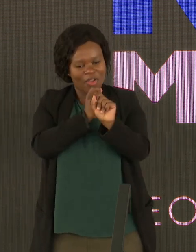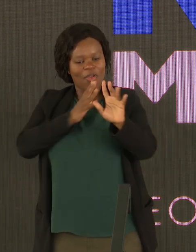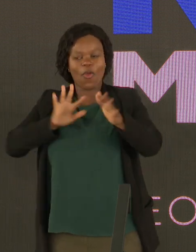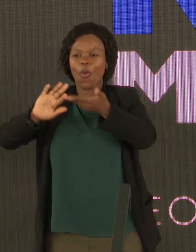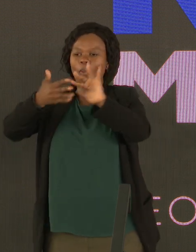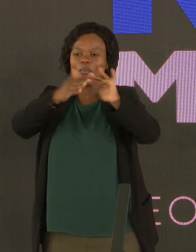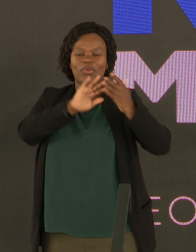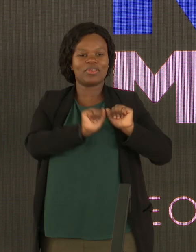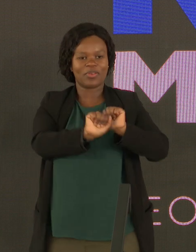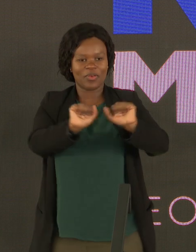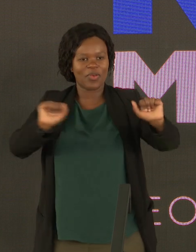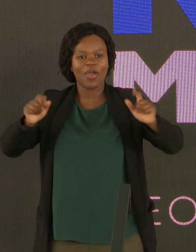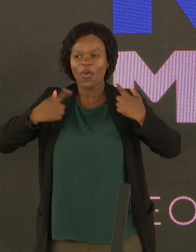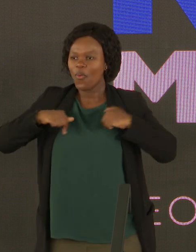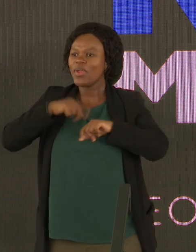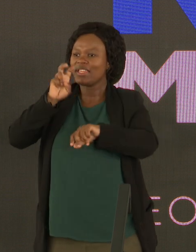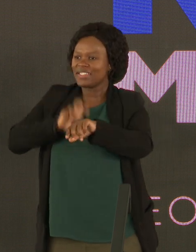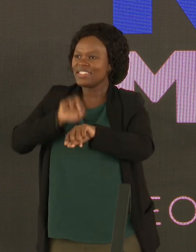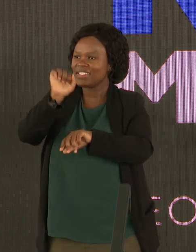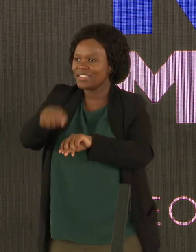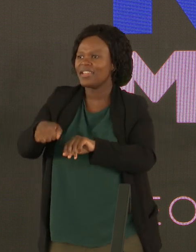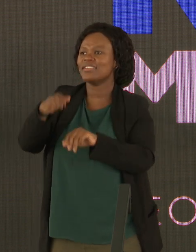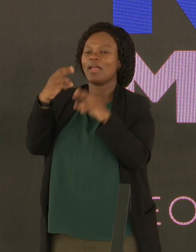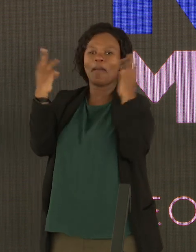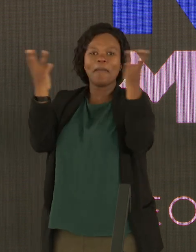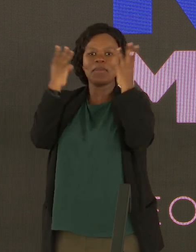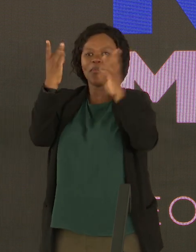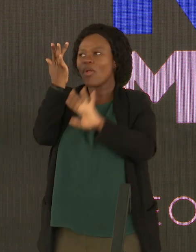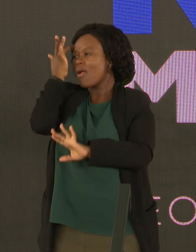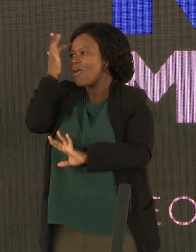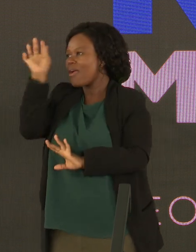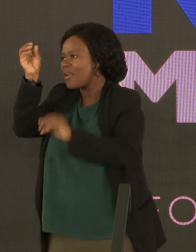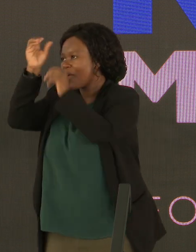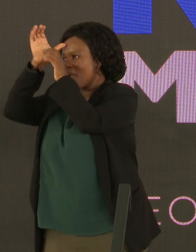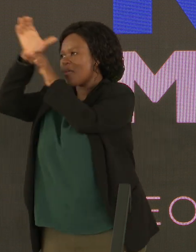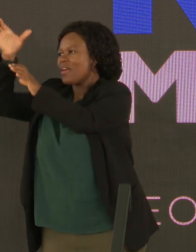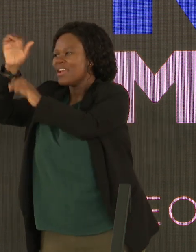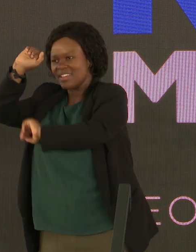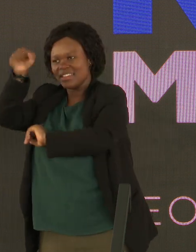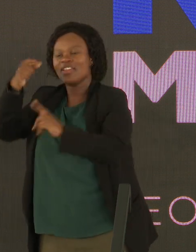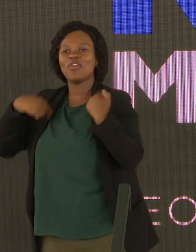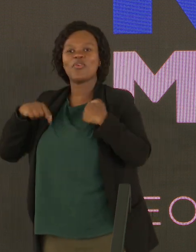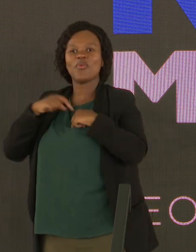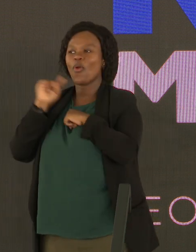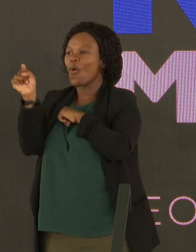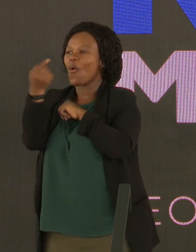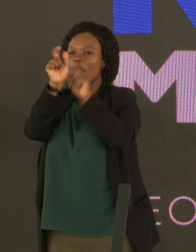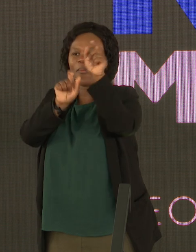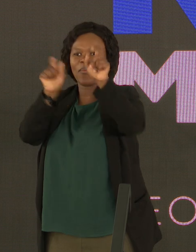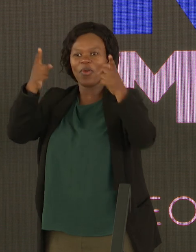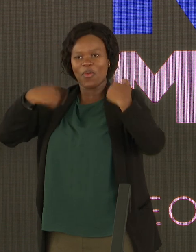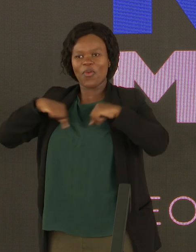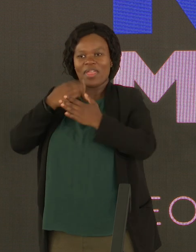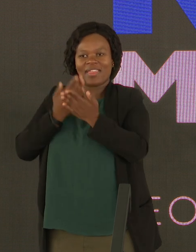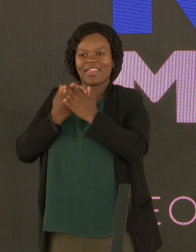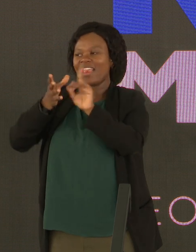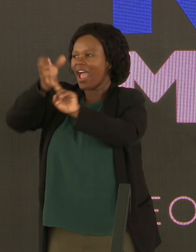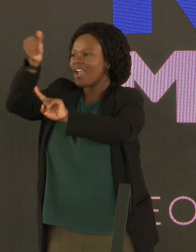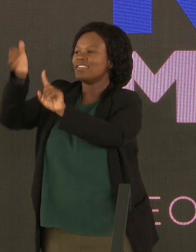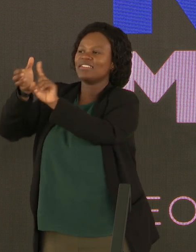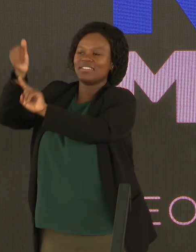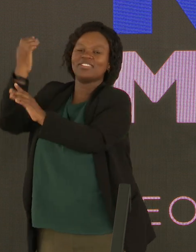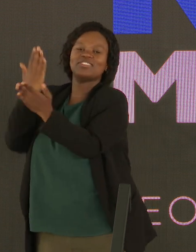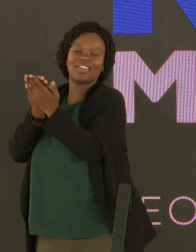And yes, we need the intellect, we need the theorists, we need all types of people in society for all people to achieve their highest